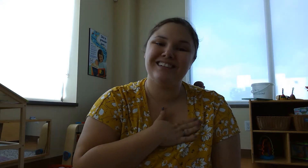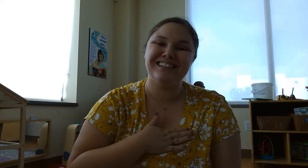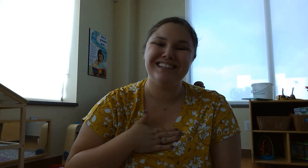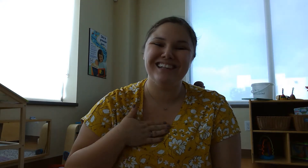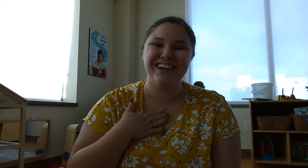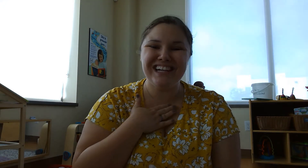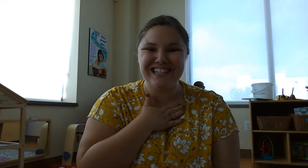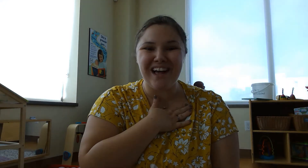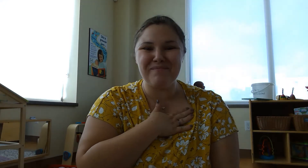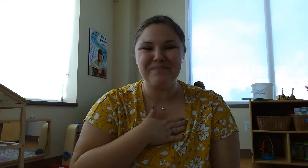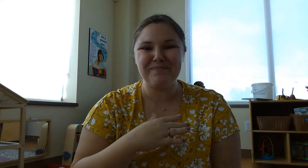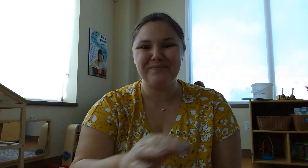Great job.